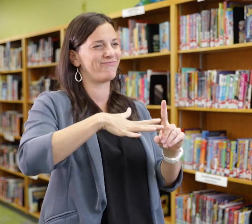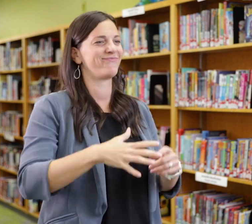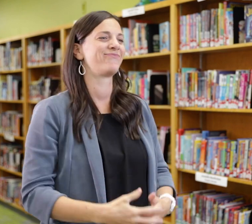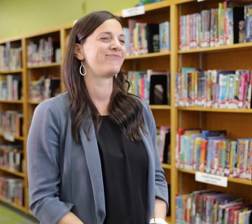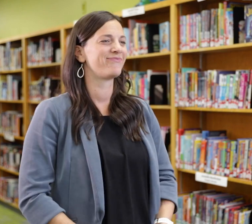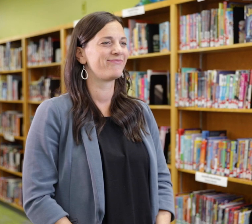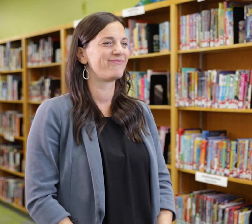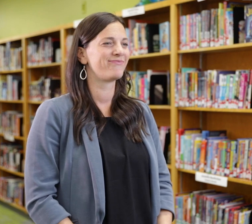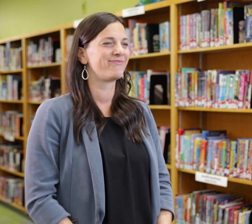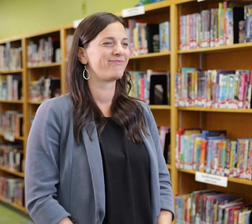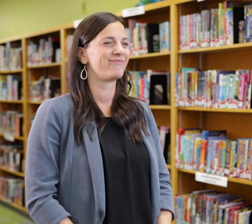areas.